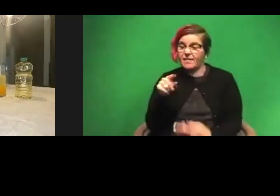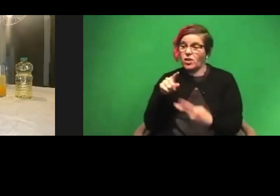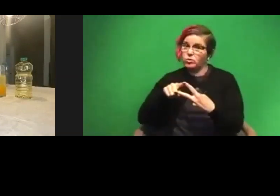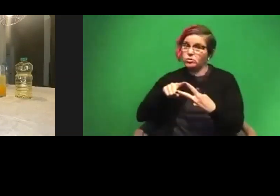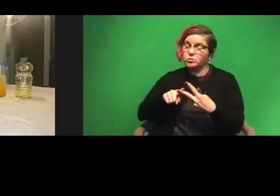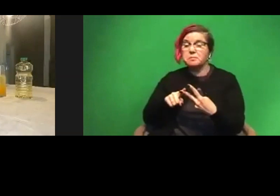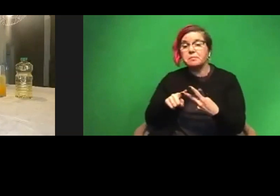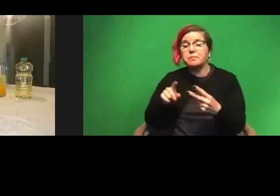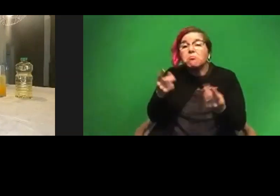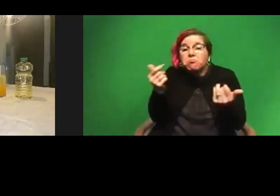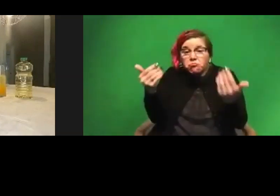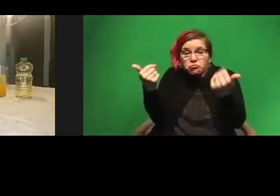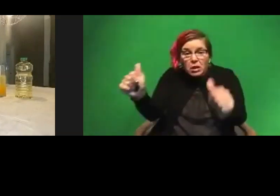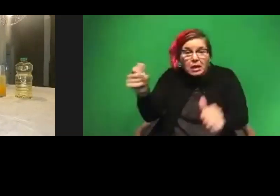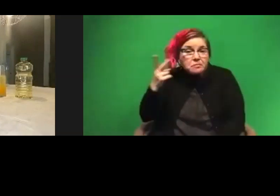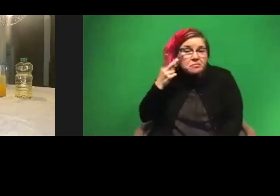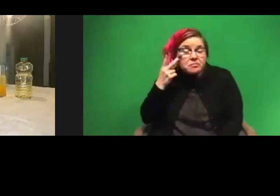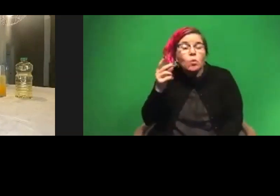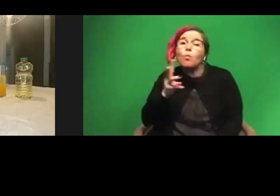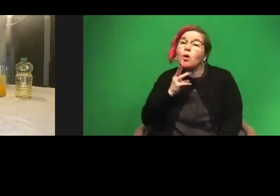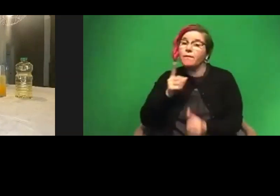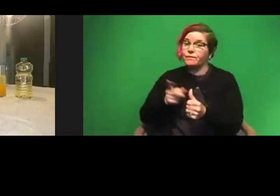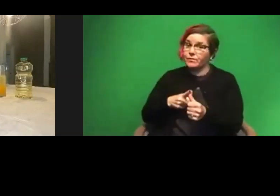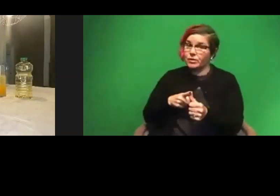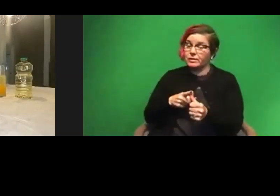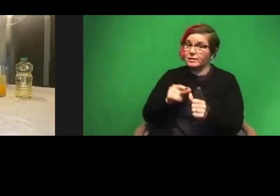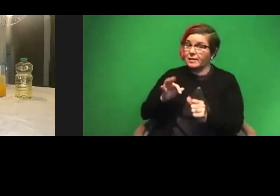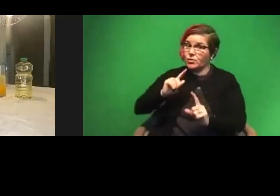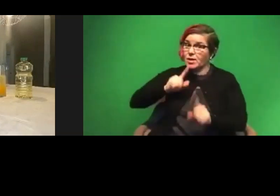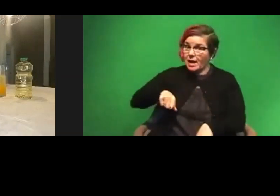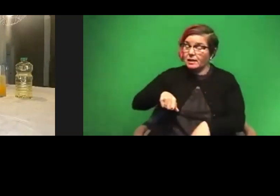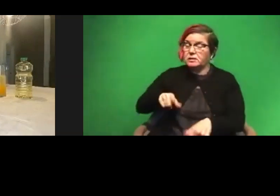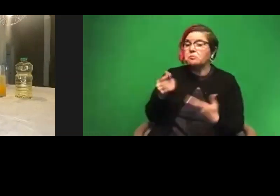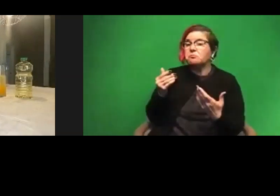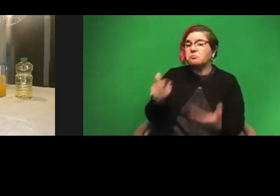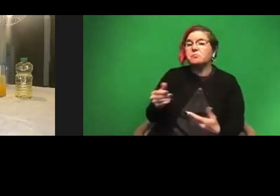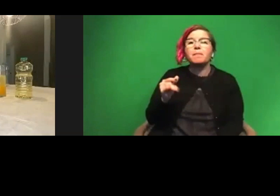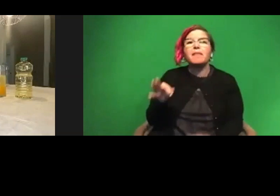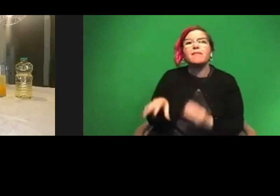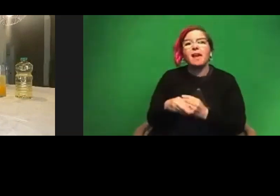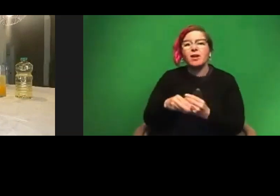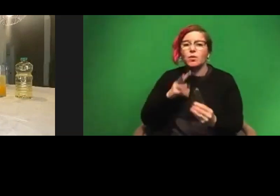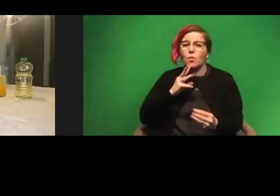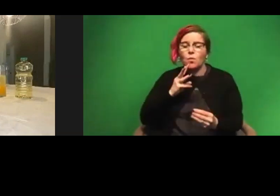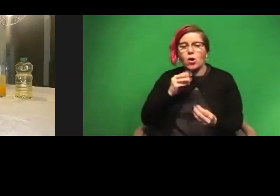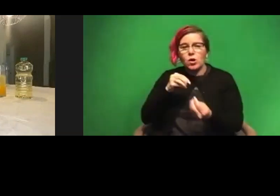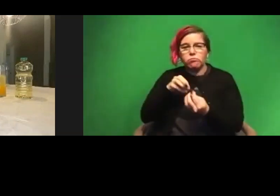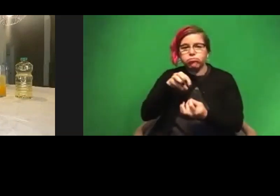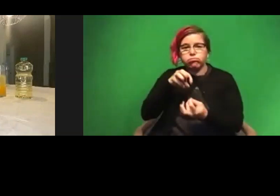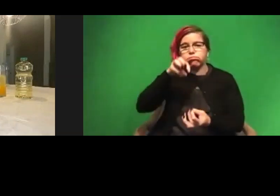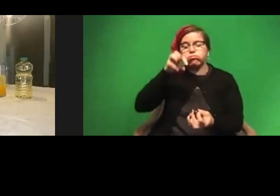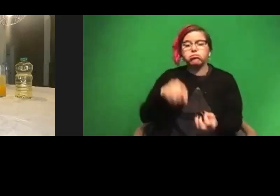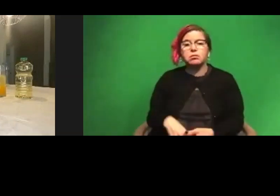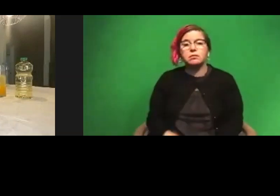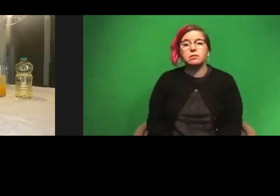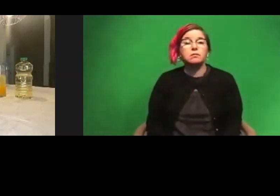work. Tell her to try it. Um, put it in water first and see if it does the reaction first. Um, cause if it's just added to water to give off that bubble effect, then